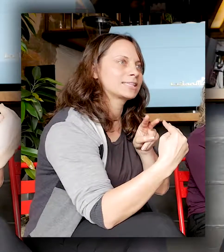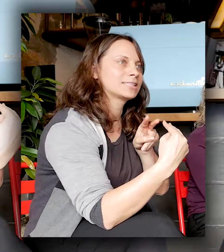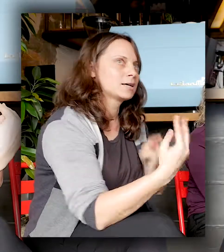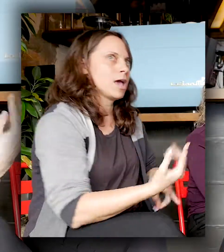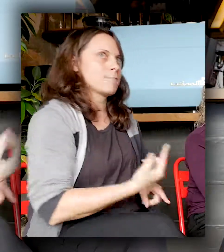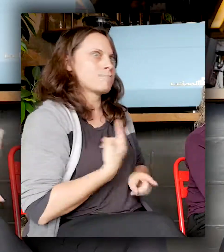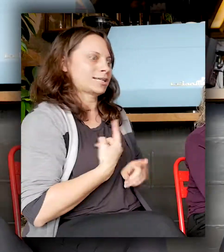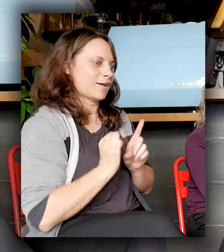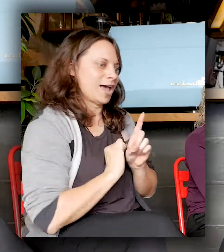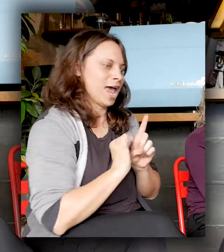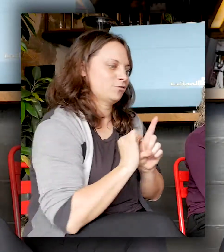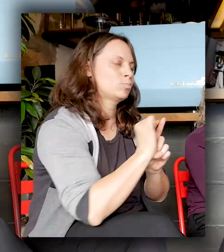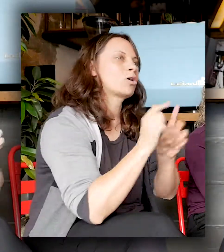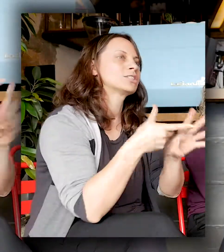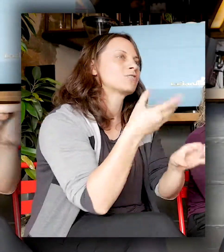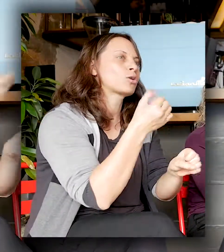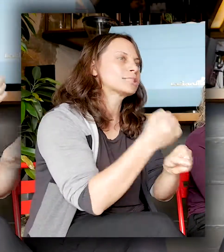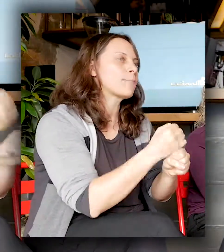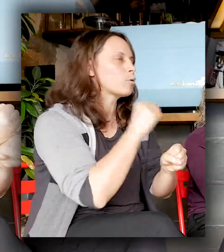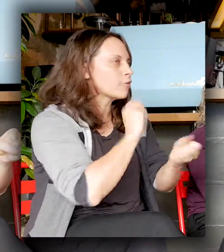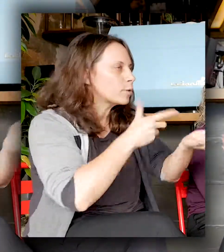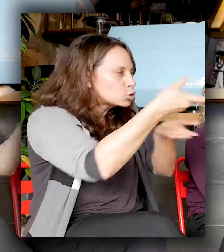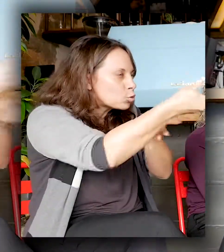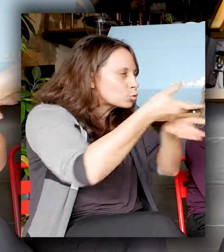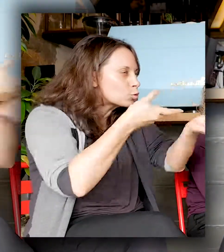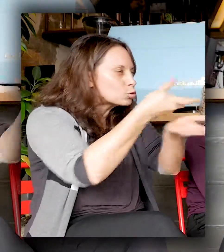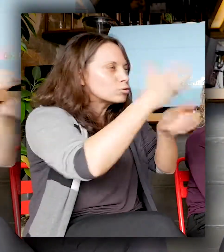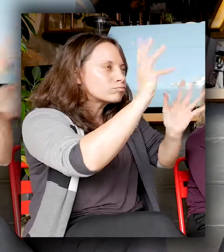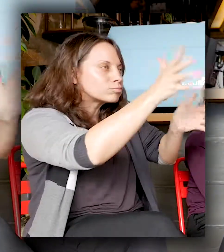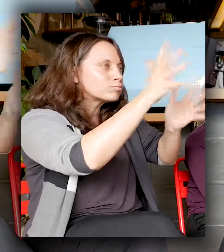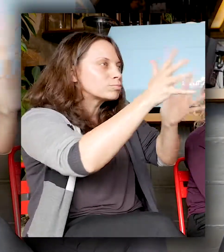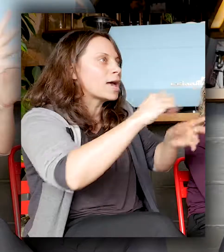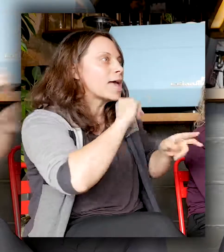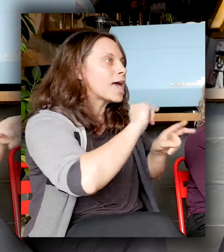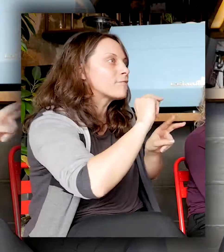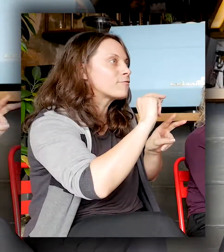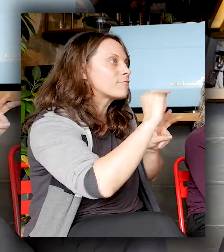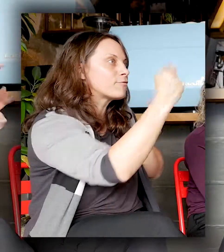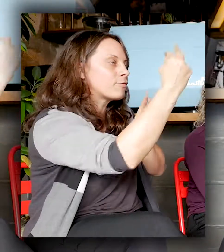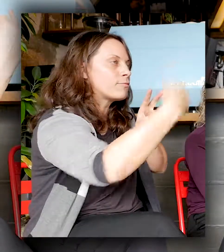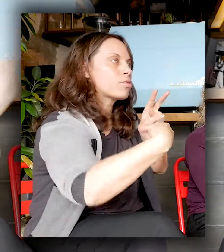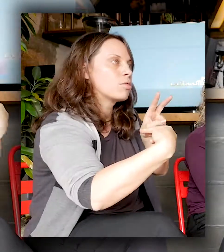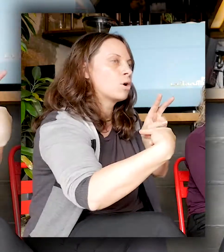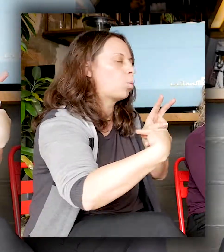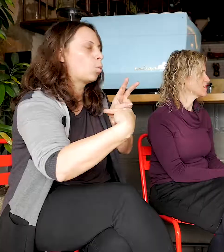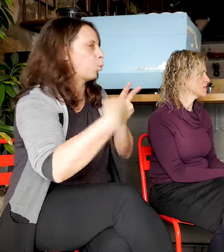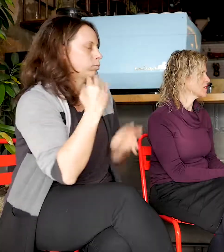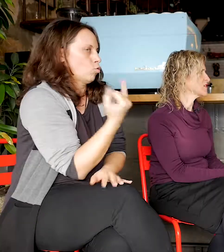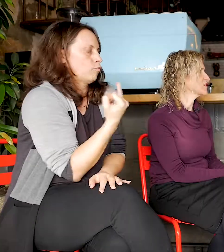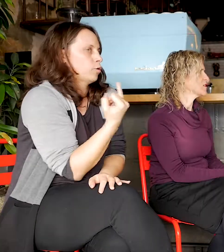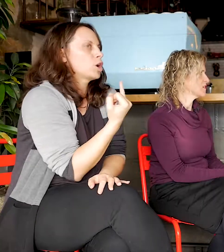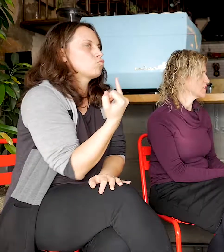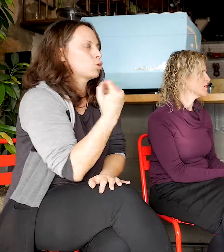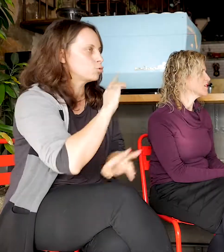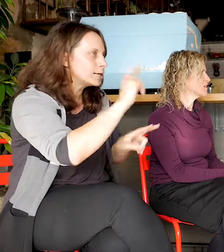when you're having a conversation with someone in sign language, breaking that eye contact can be considered VOO. So it's very important to sort of maintain that eye contact.